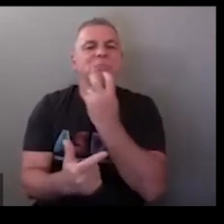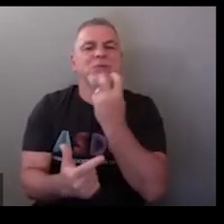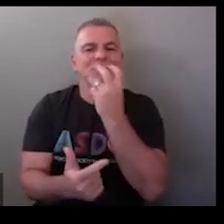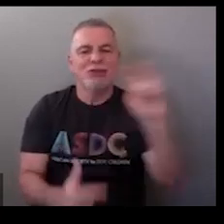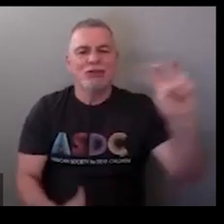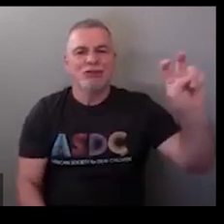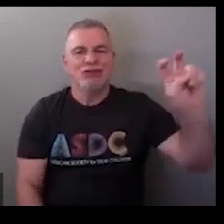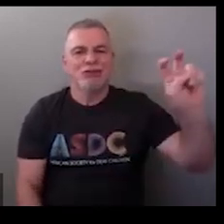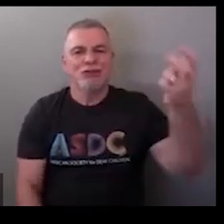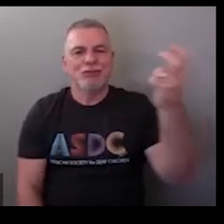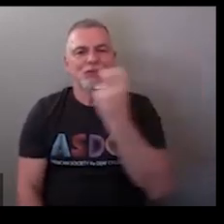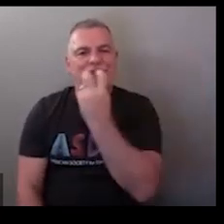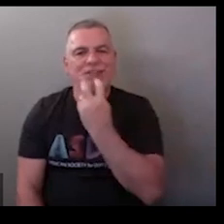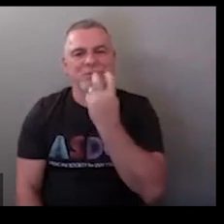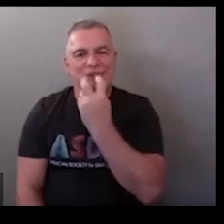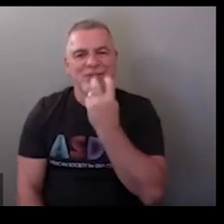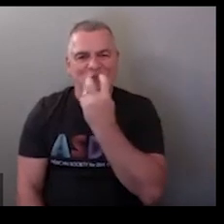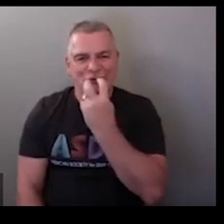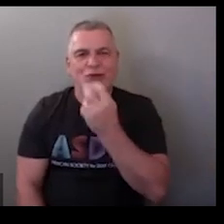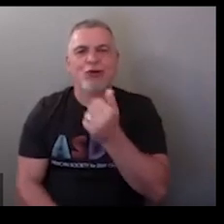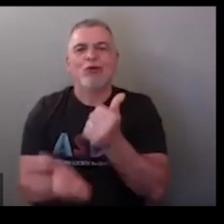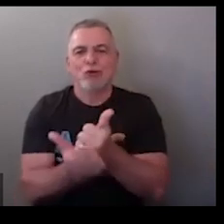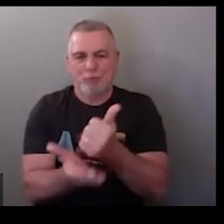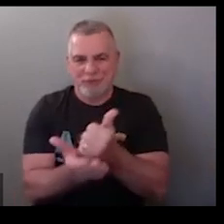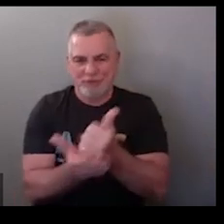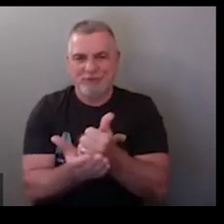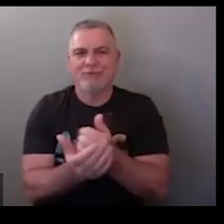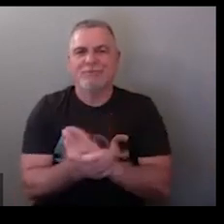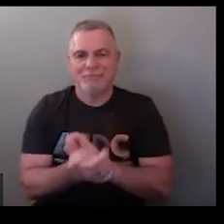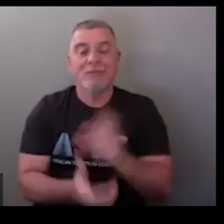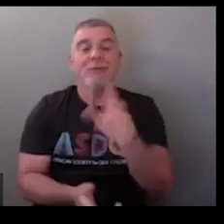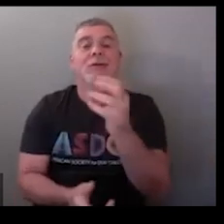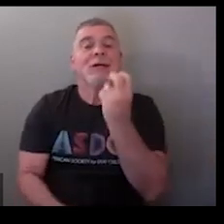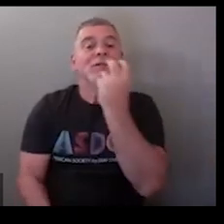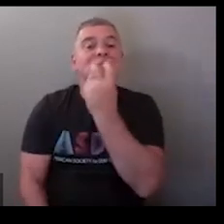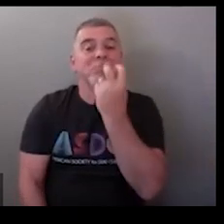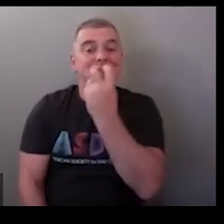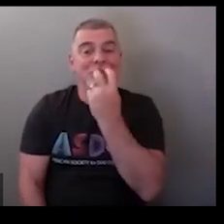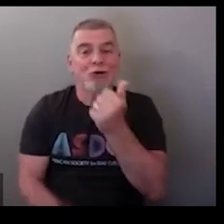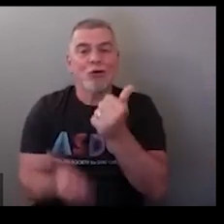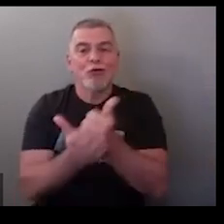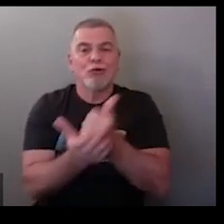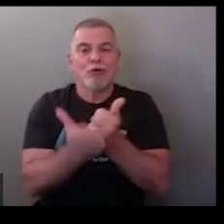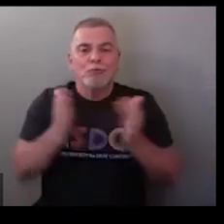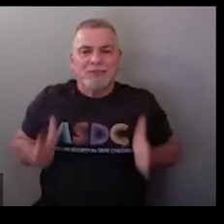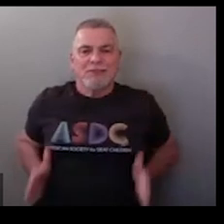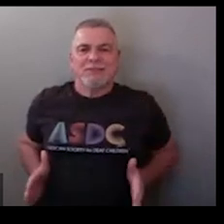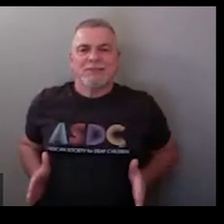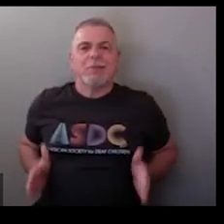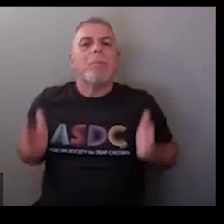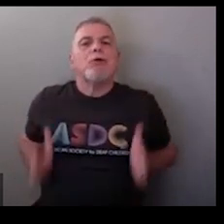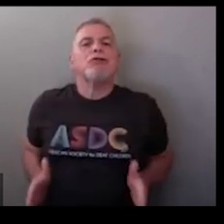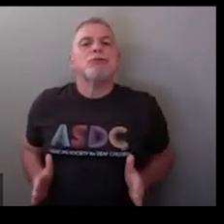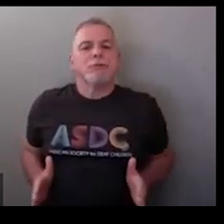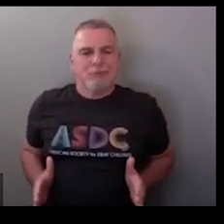speech you're bent V speech therapy okay and then speech therapist